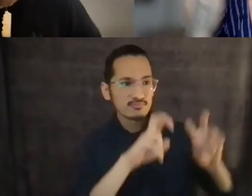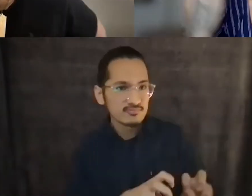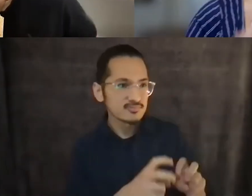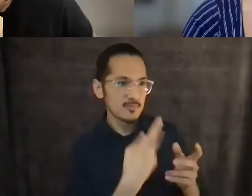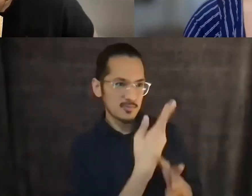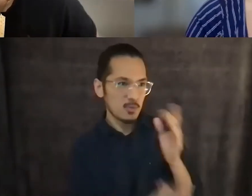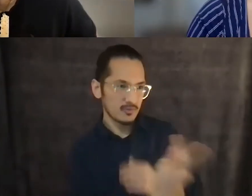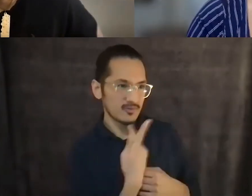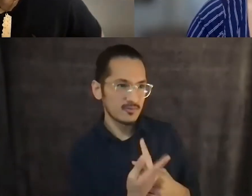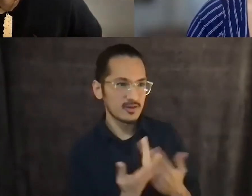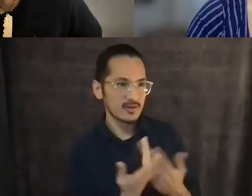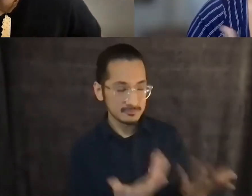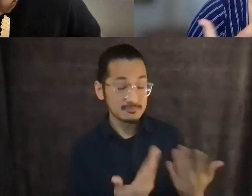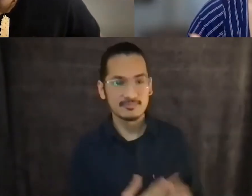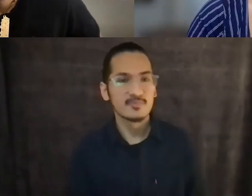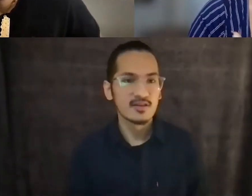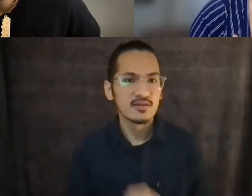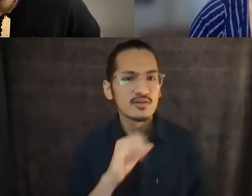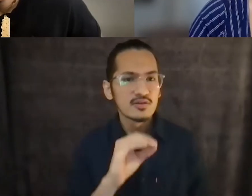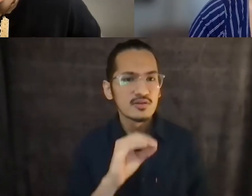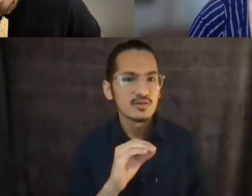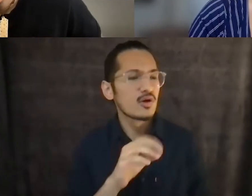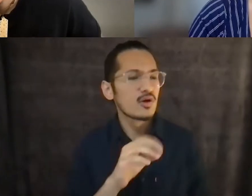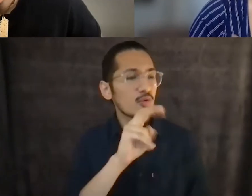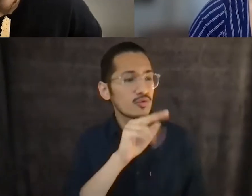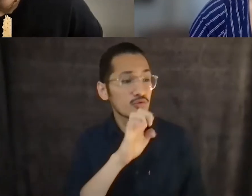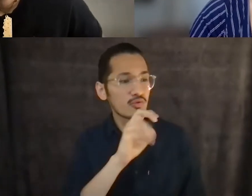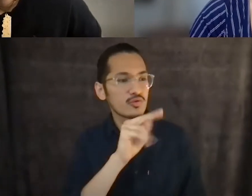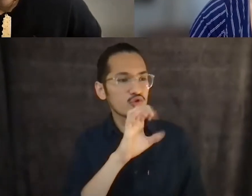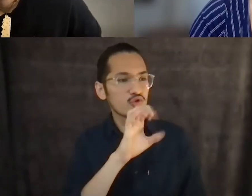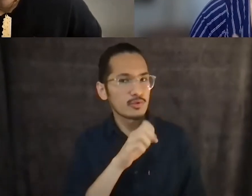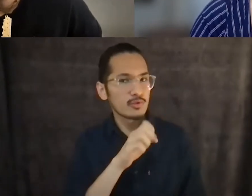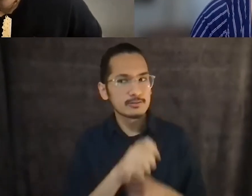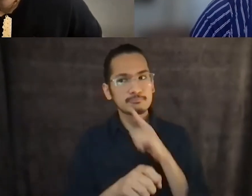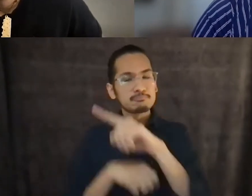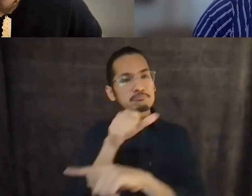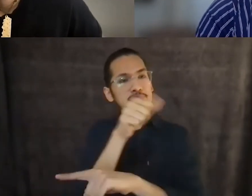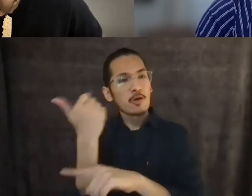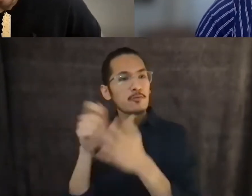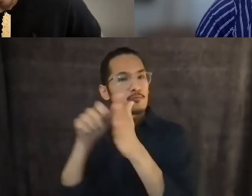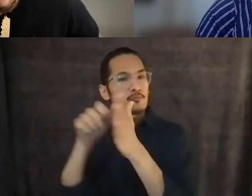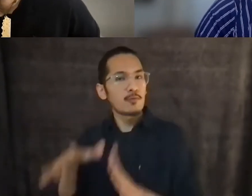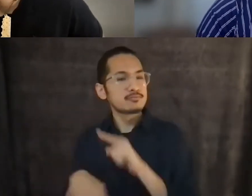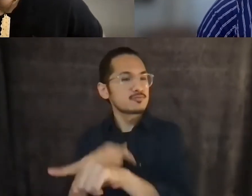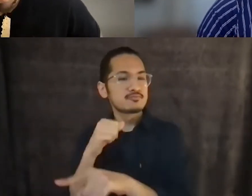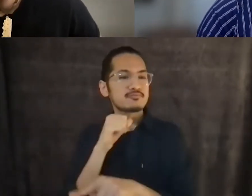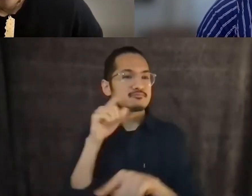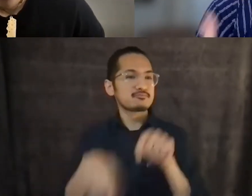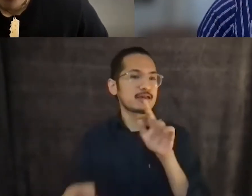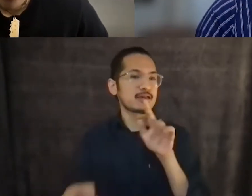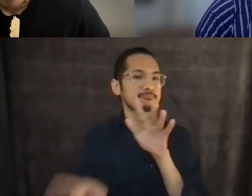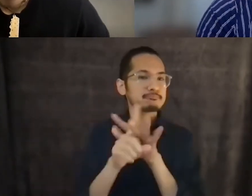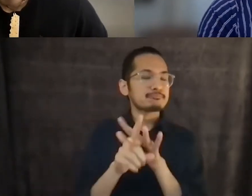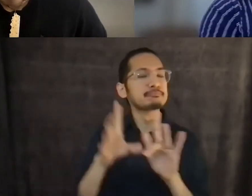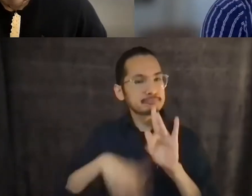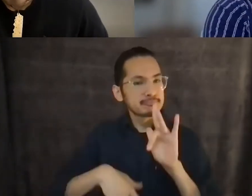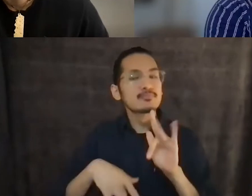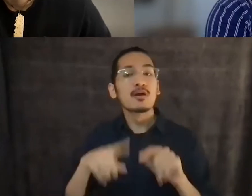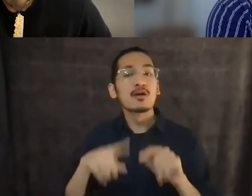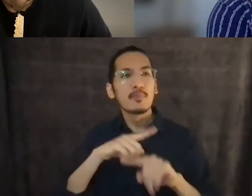So I know Noe Noe Silva couldn't be here with us today, but I actually want to bring some of her words into conversation with us because you